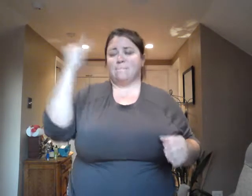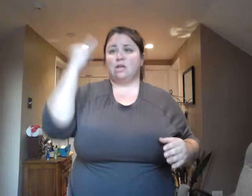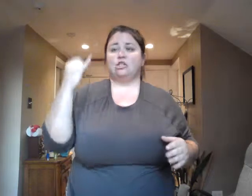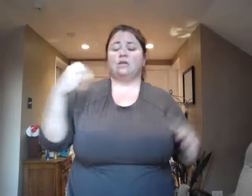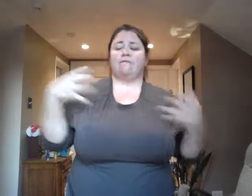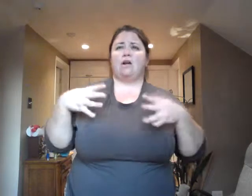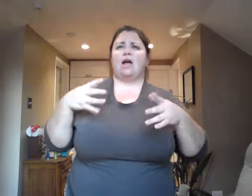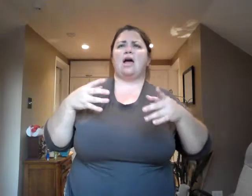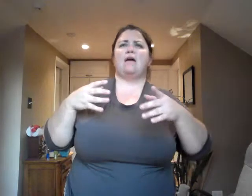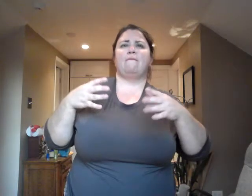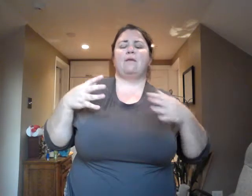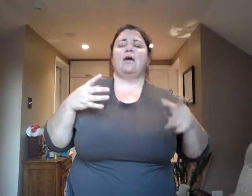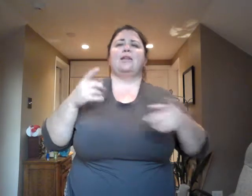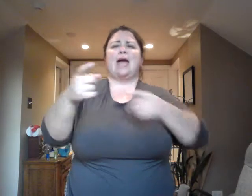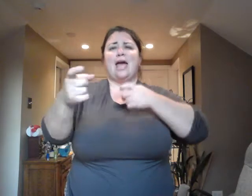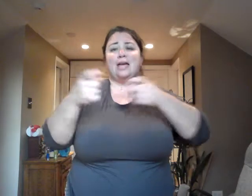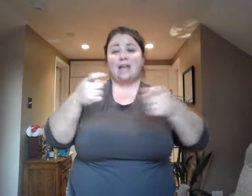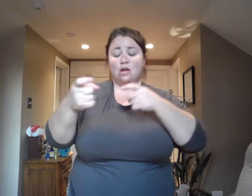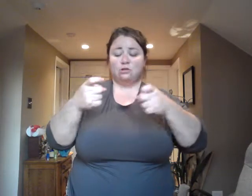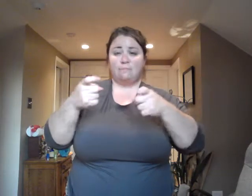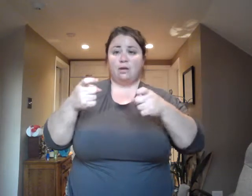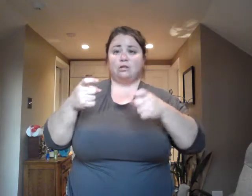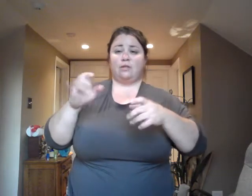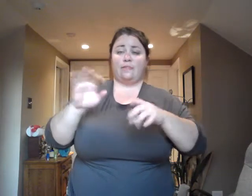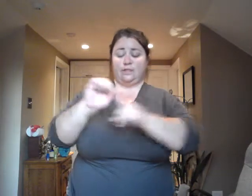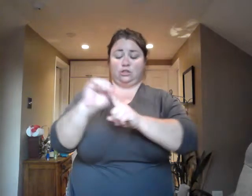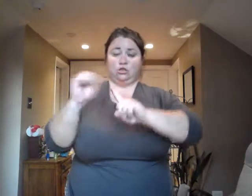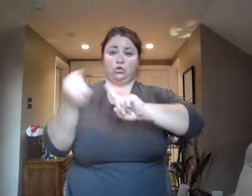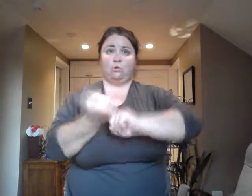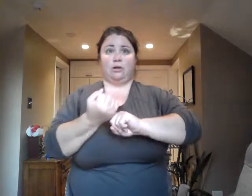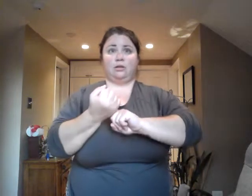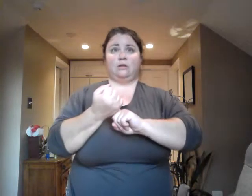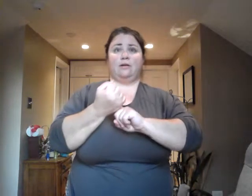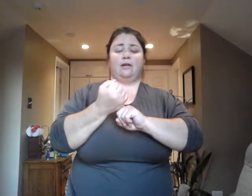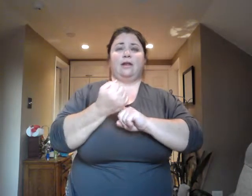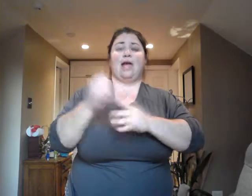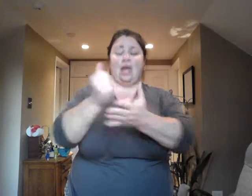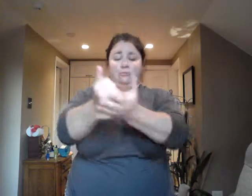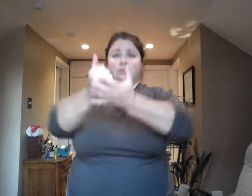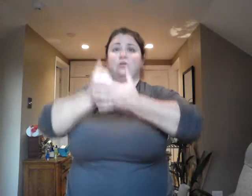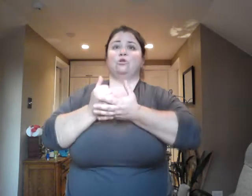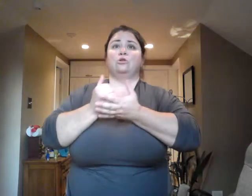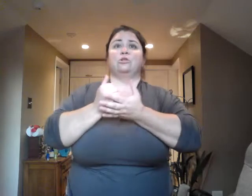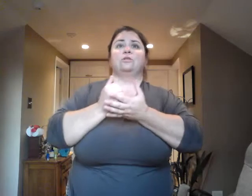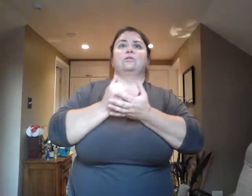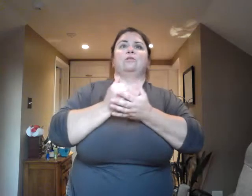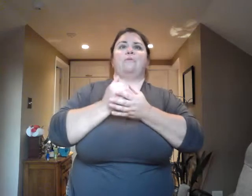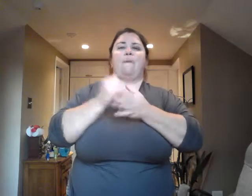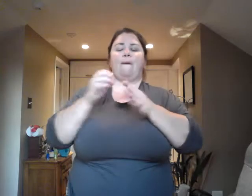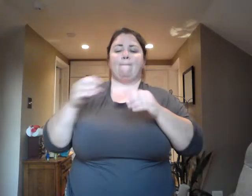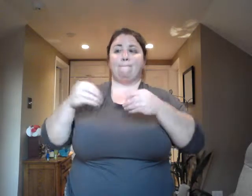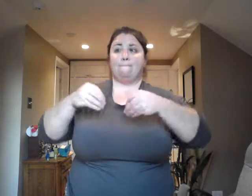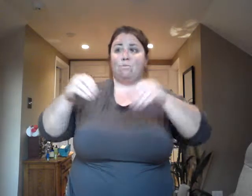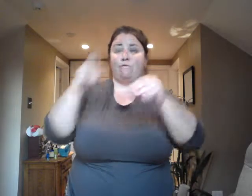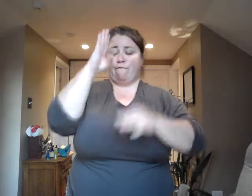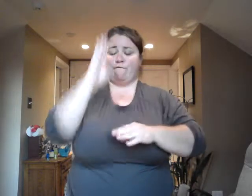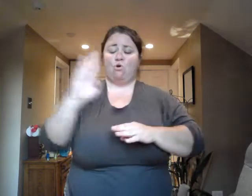makes it easier to perceive with optimism. And as Oscar Wilde said, the basis of